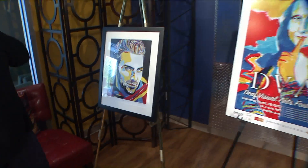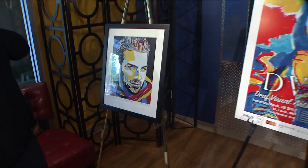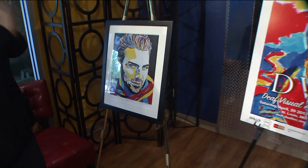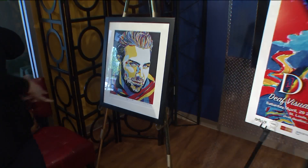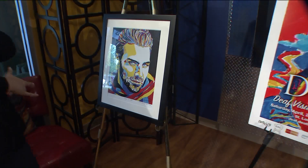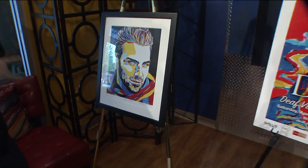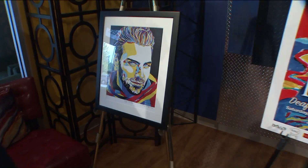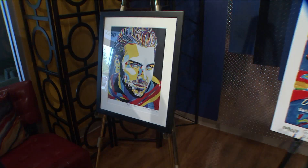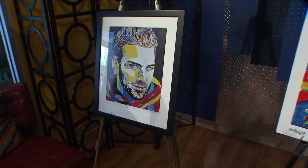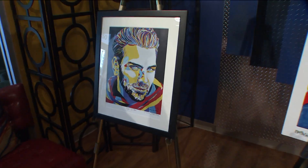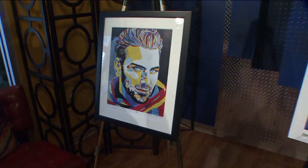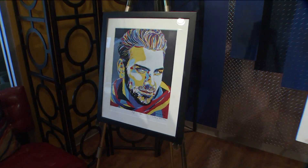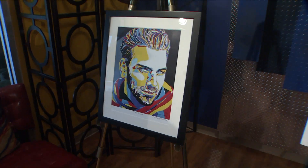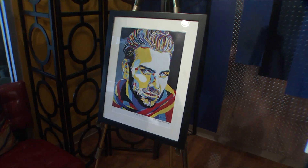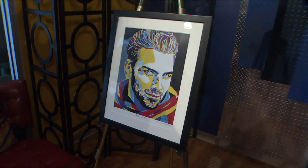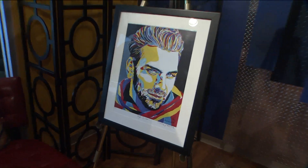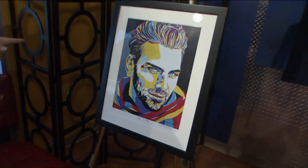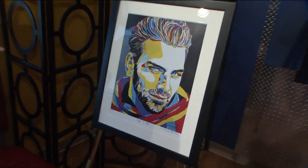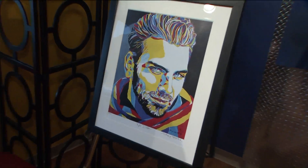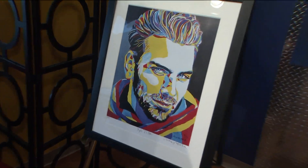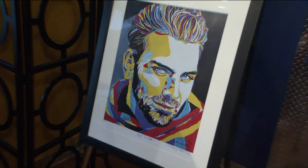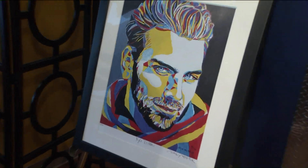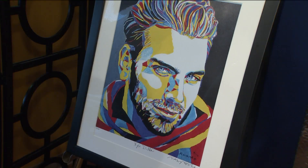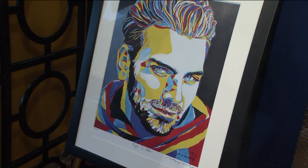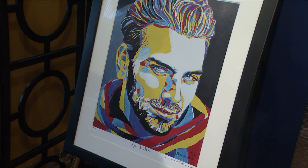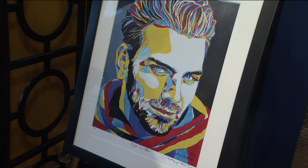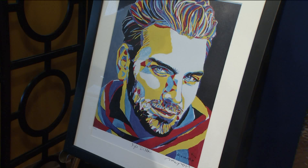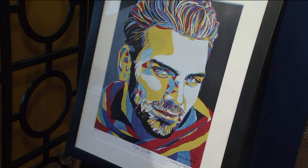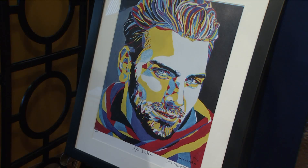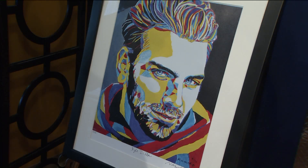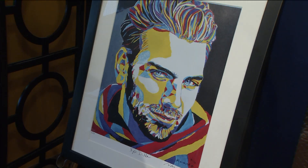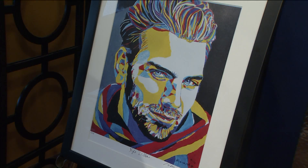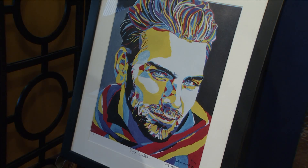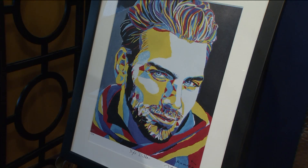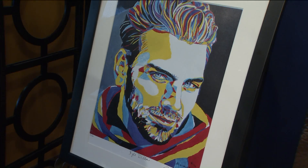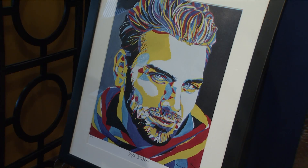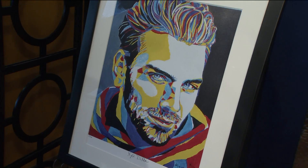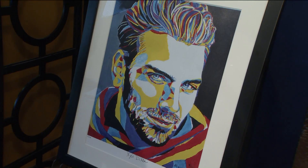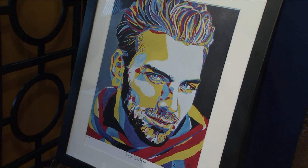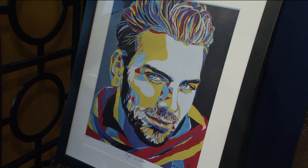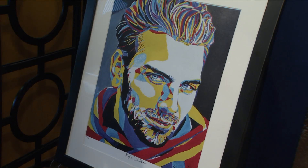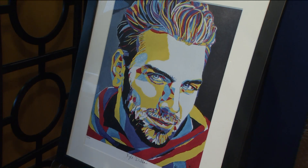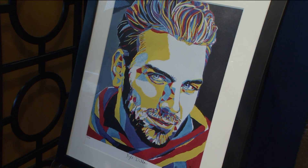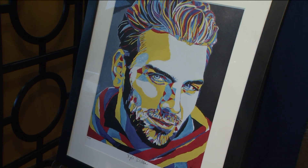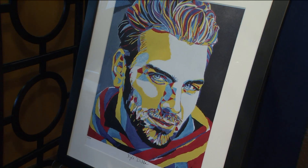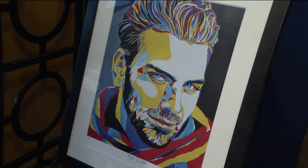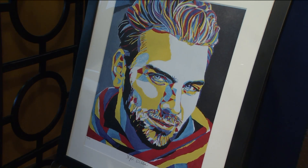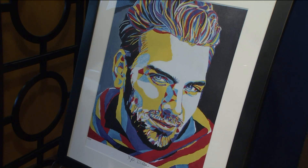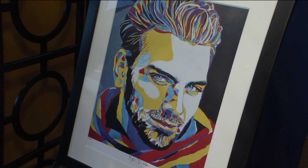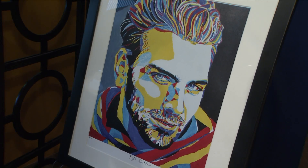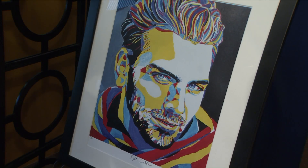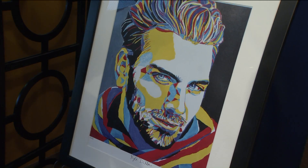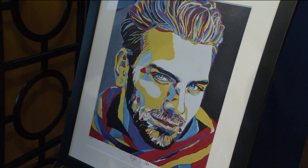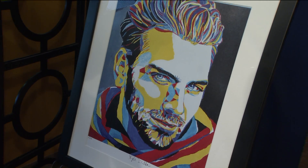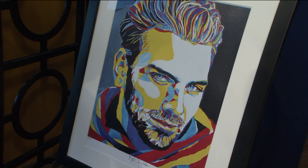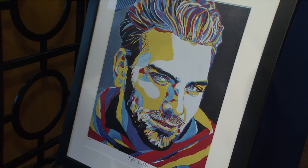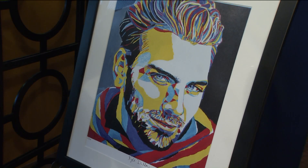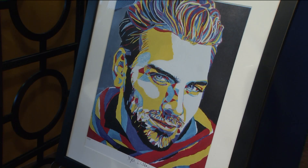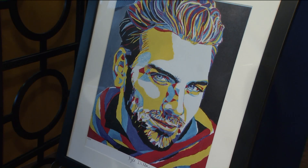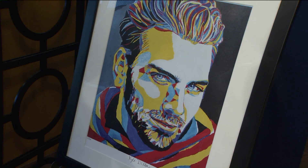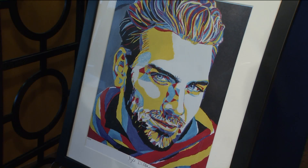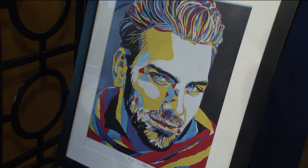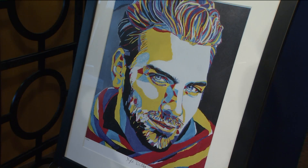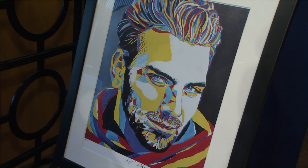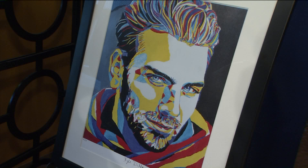on starting to bid for that. And tell us about this piece. This is Niall DeMarco. He had just won Dancing with the